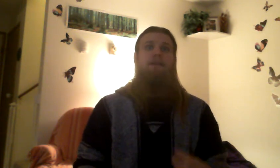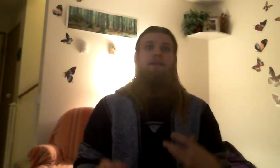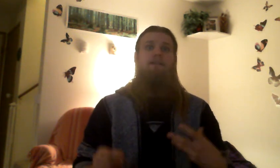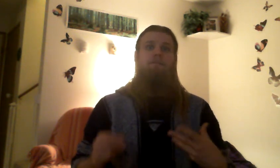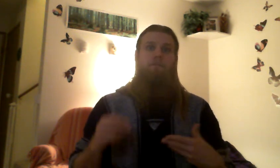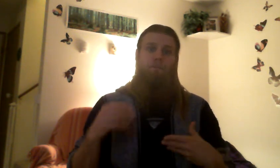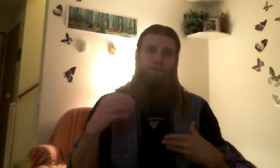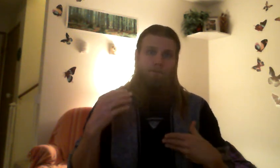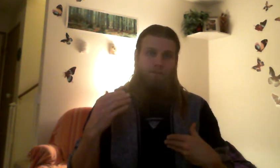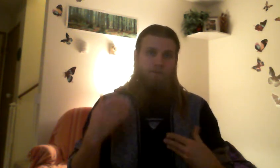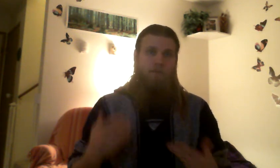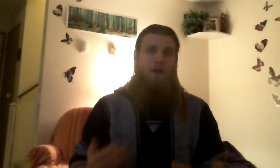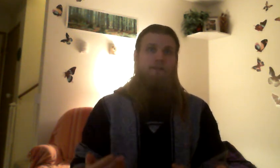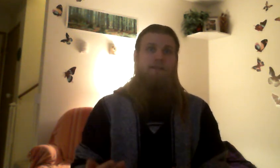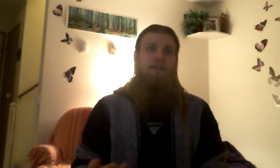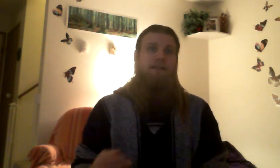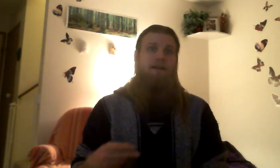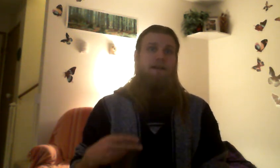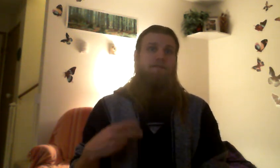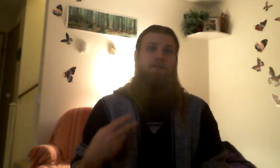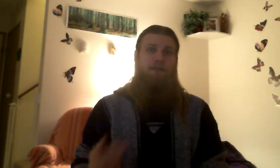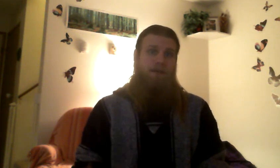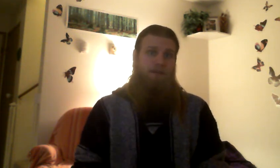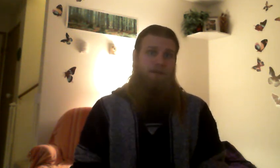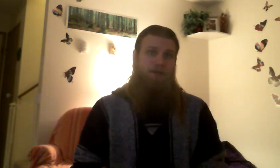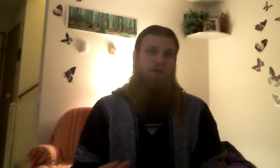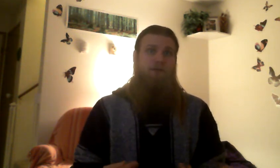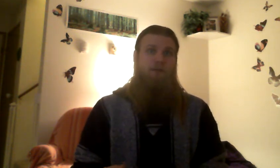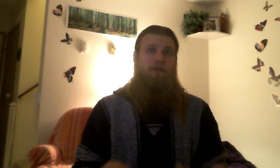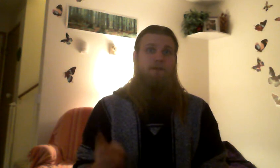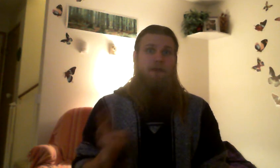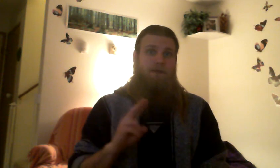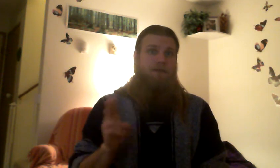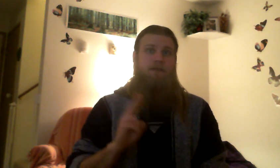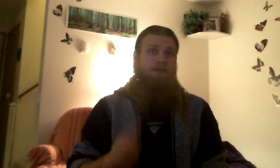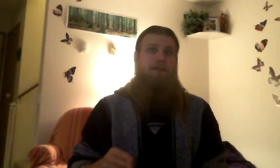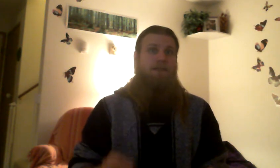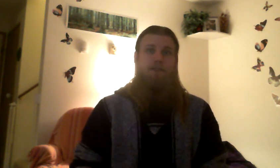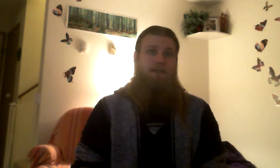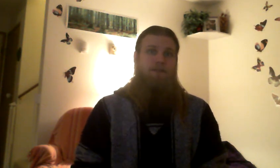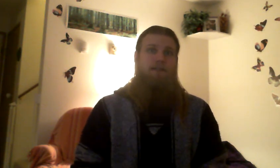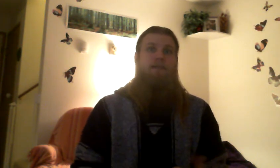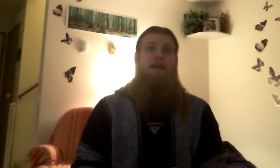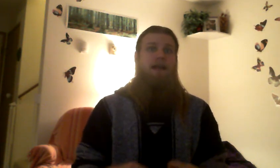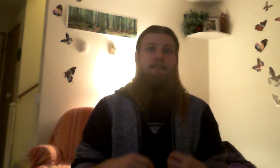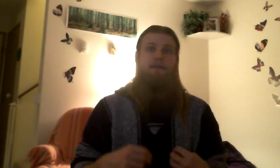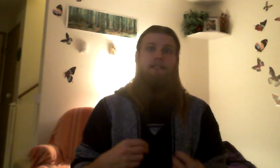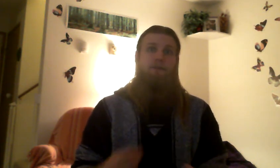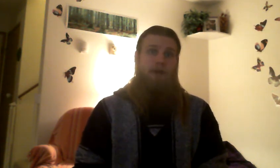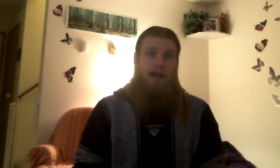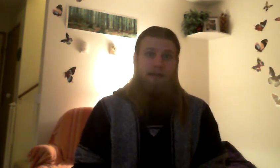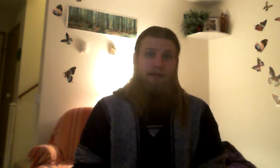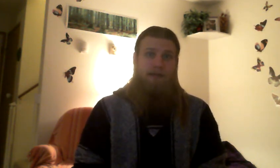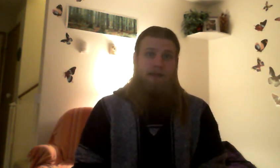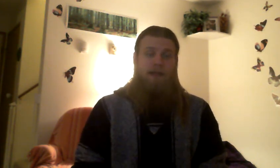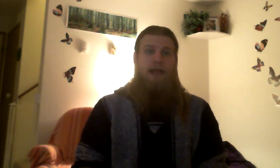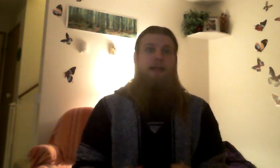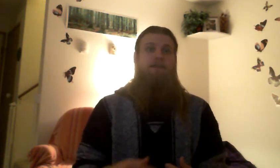because obviously doing it on a computer following me doing it isn't going to be the same. It has to be sporadic and